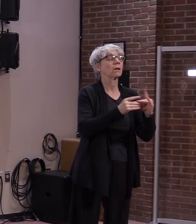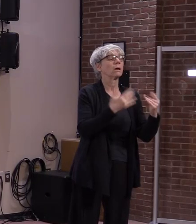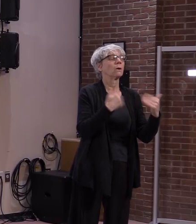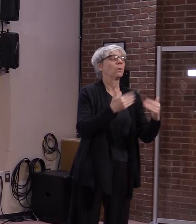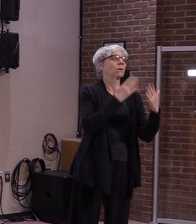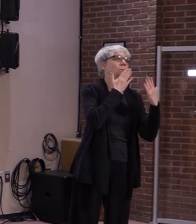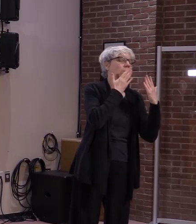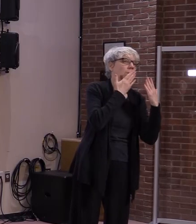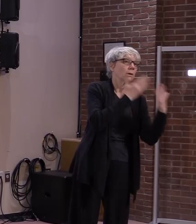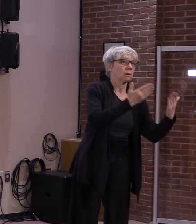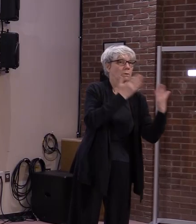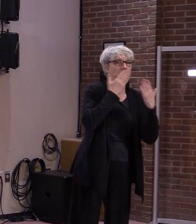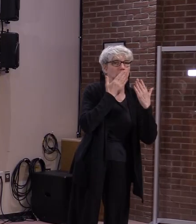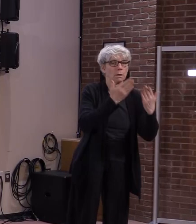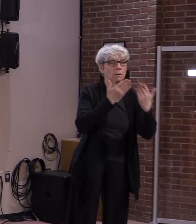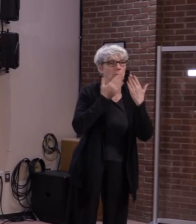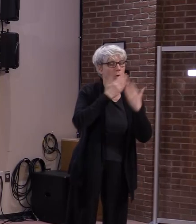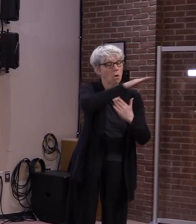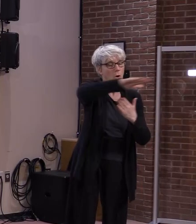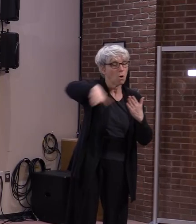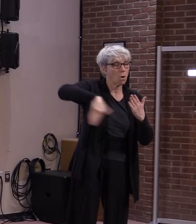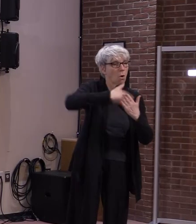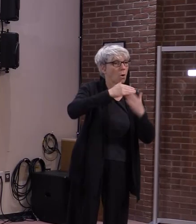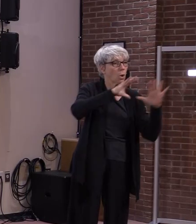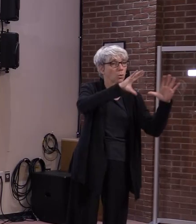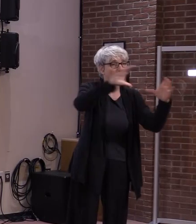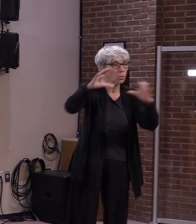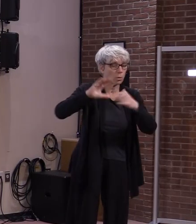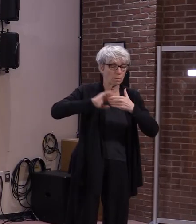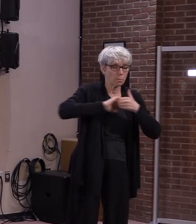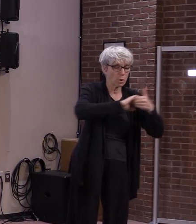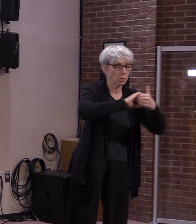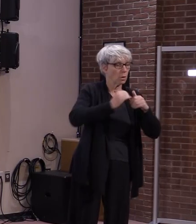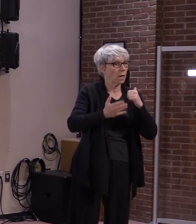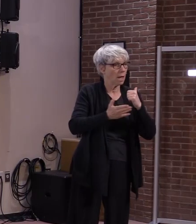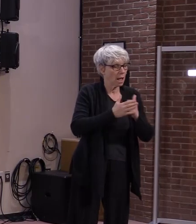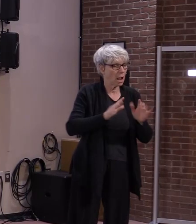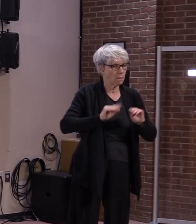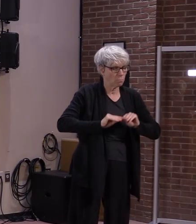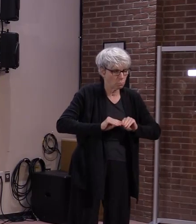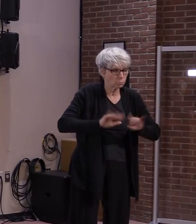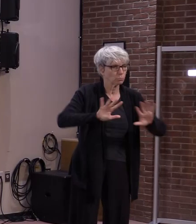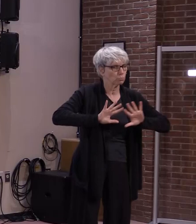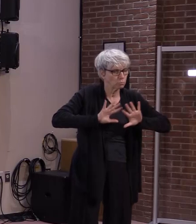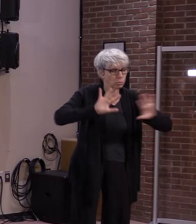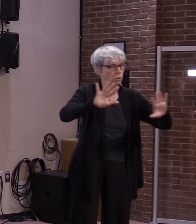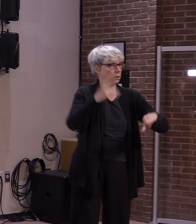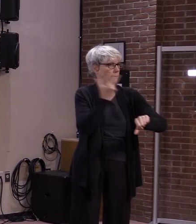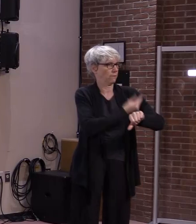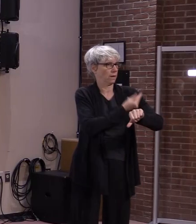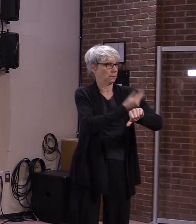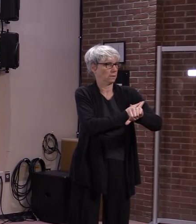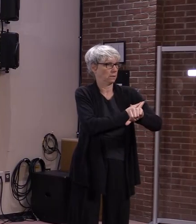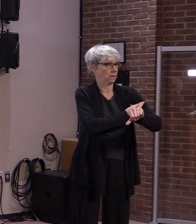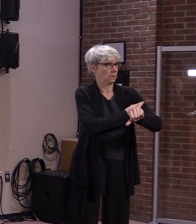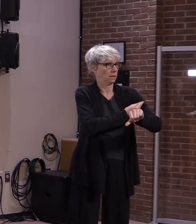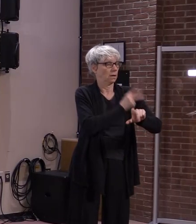of our vaccination partners and community partners that we that we have